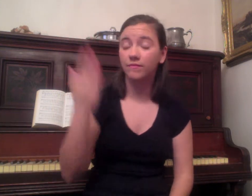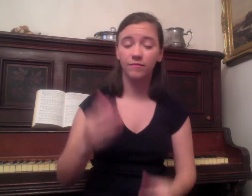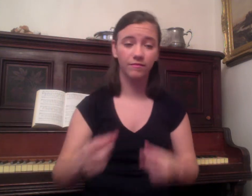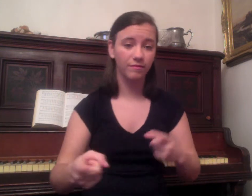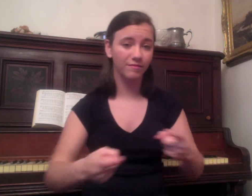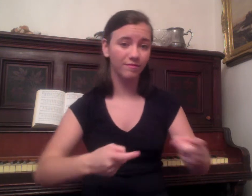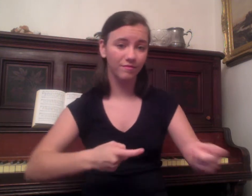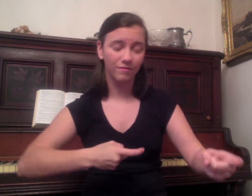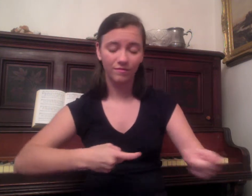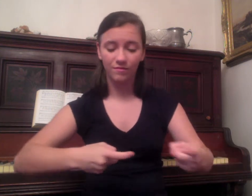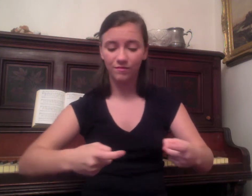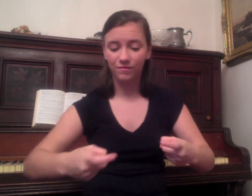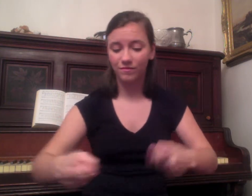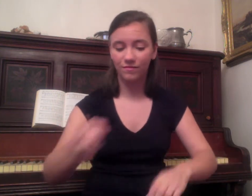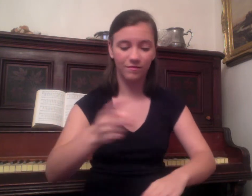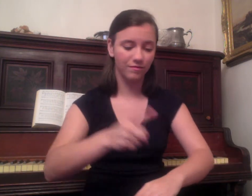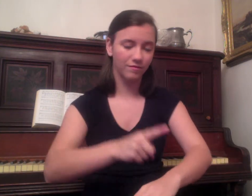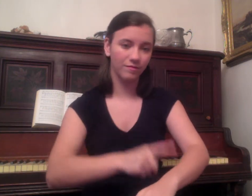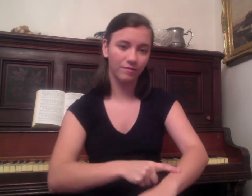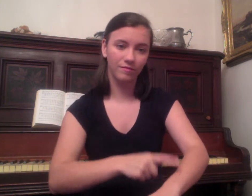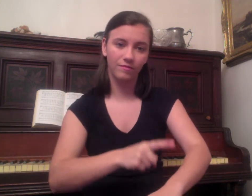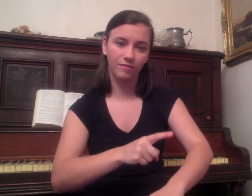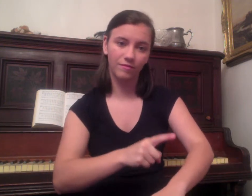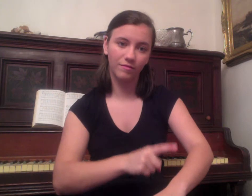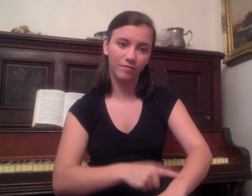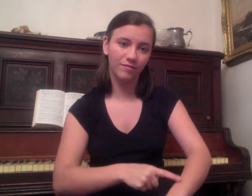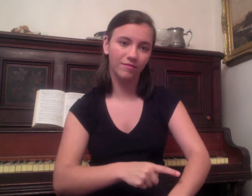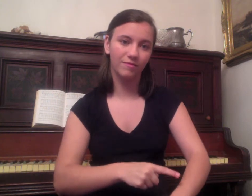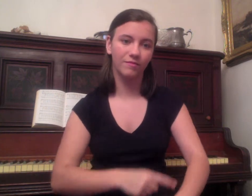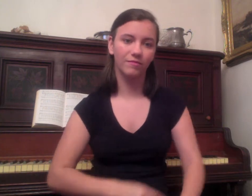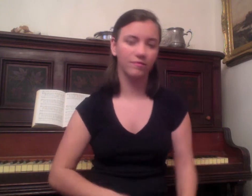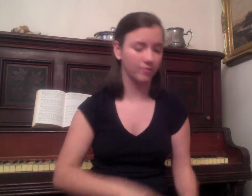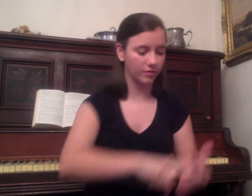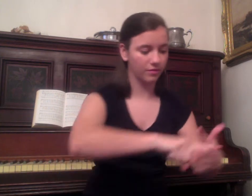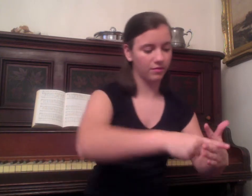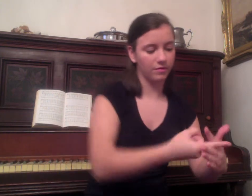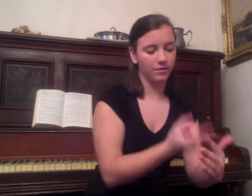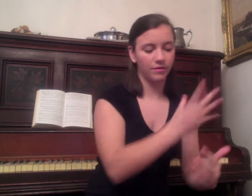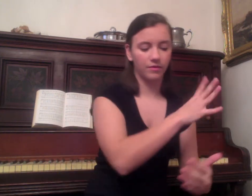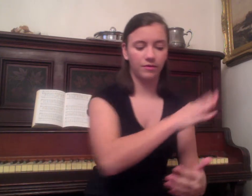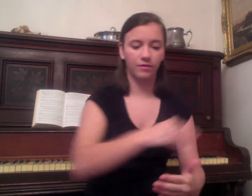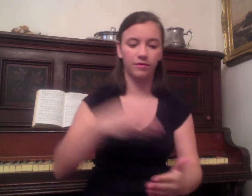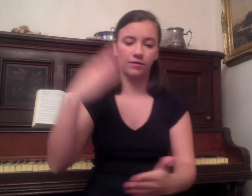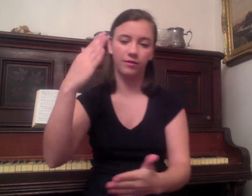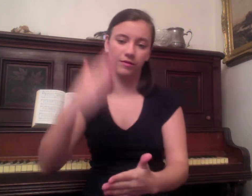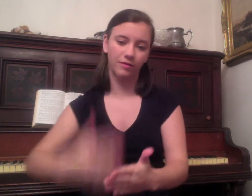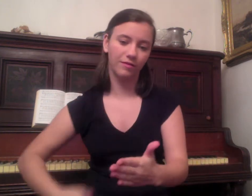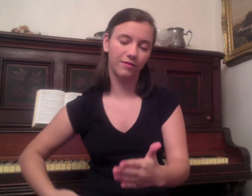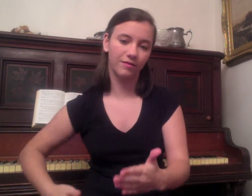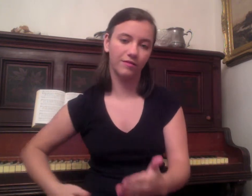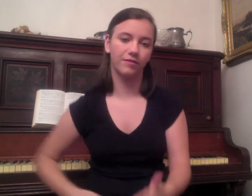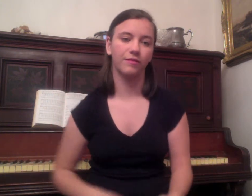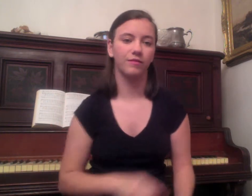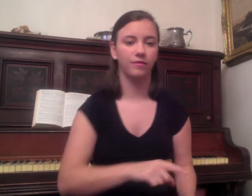time is in his hands. Beginning and the end,